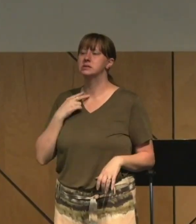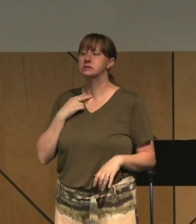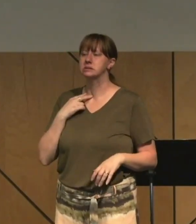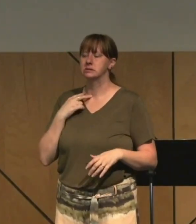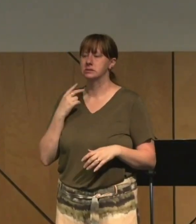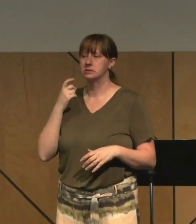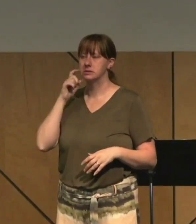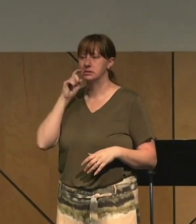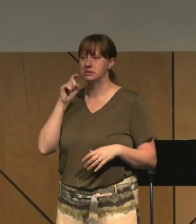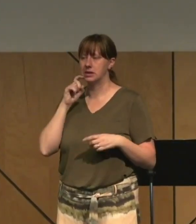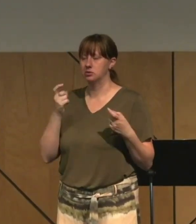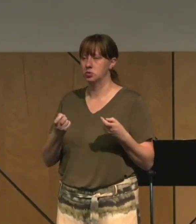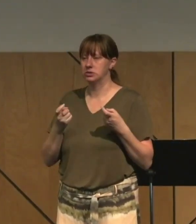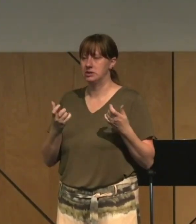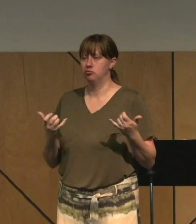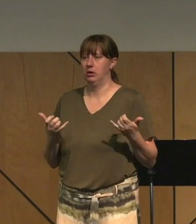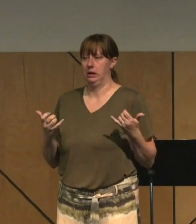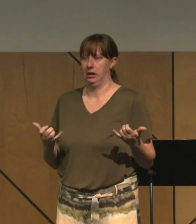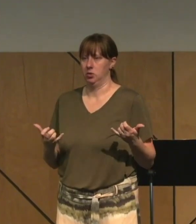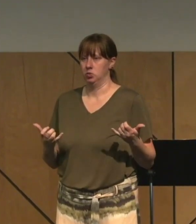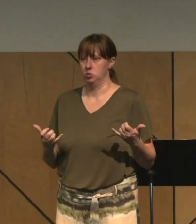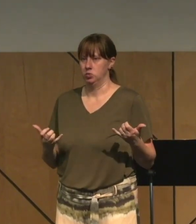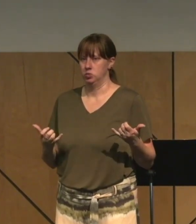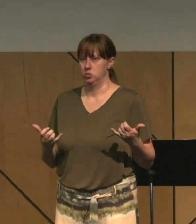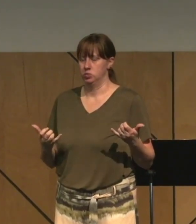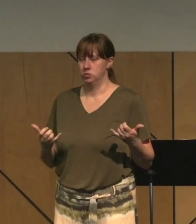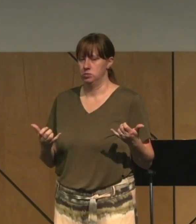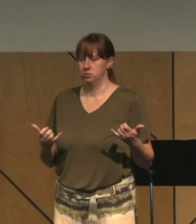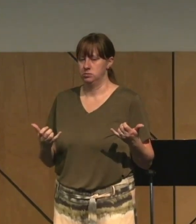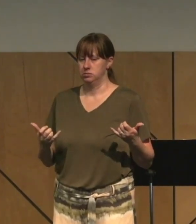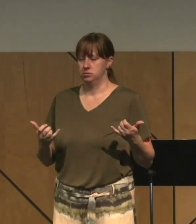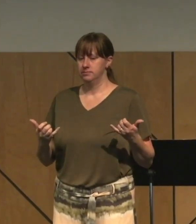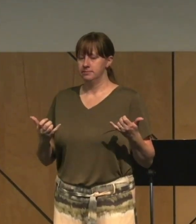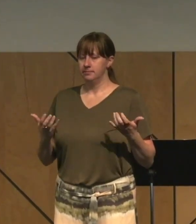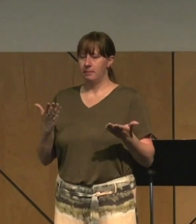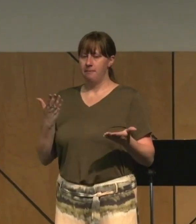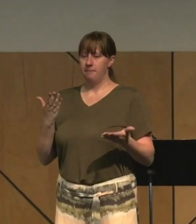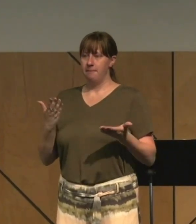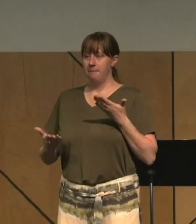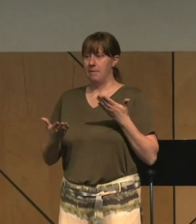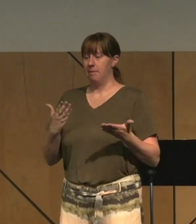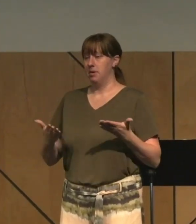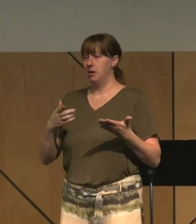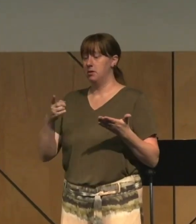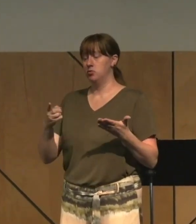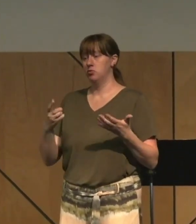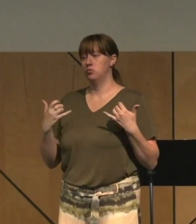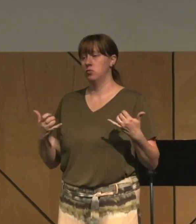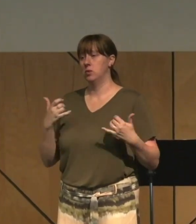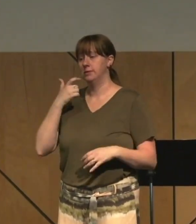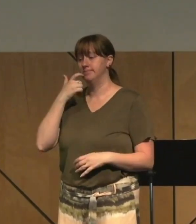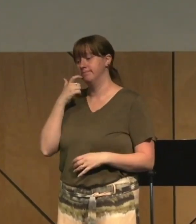sin right now. Maybe you are viewing pornography. Maybe you're